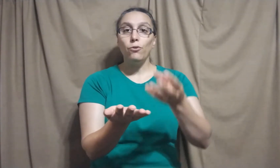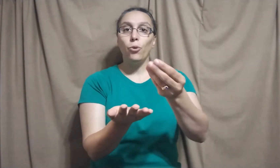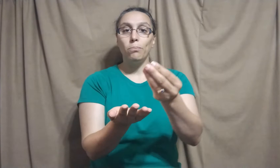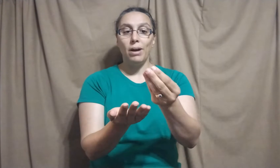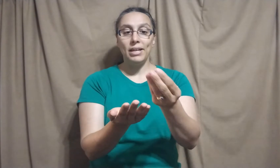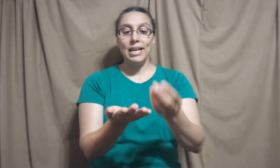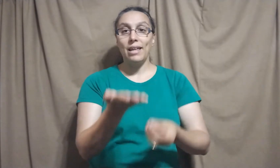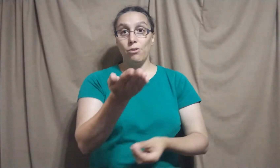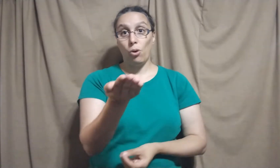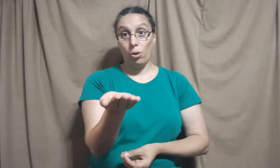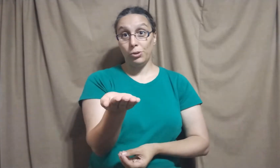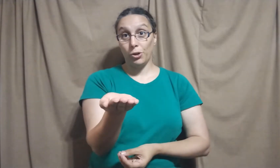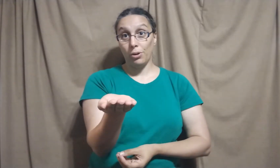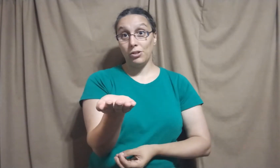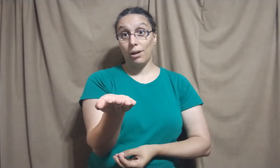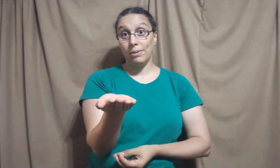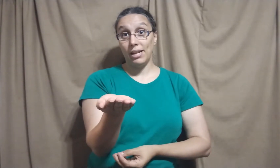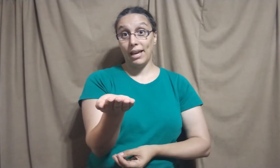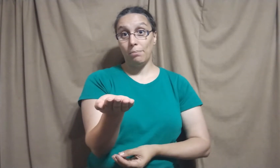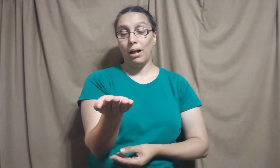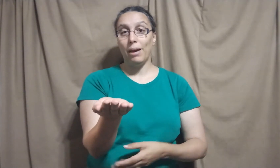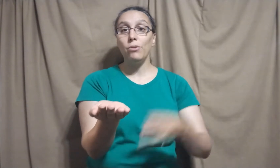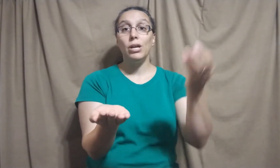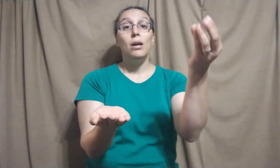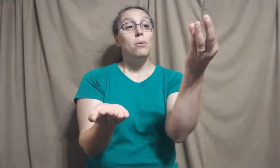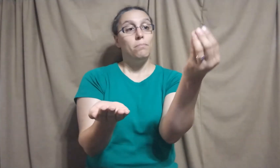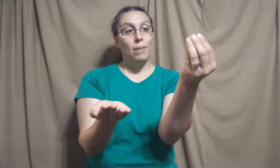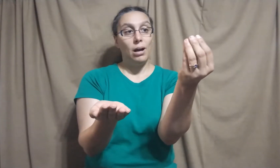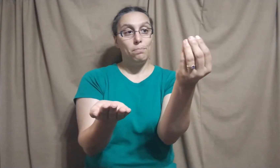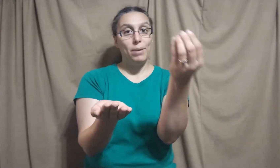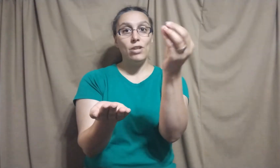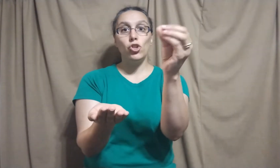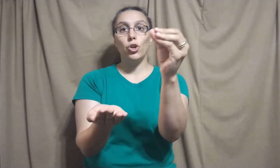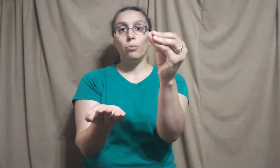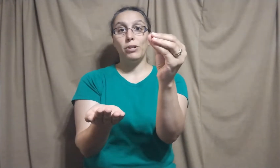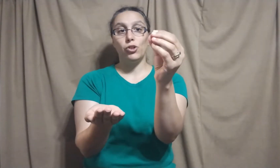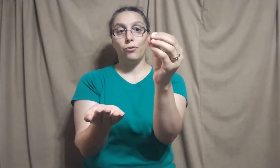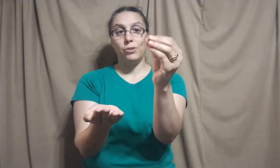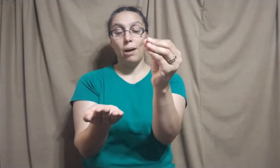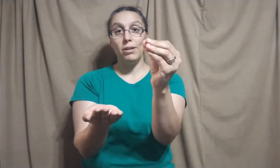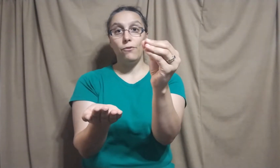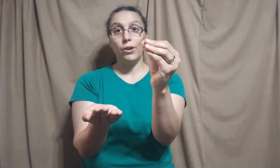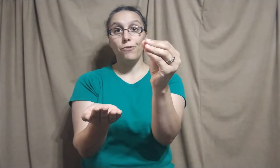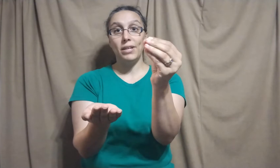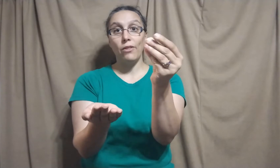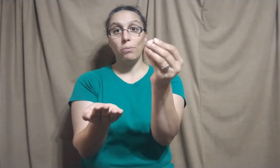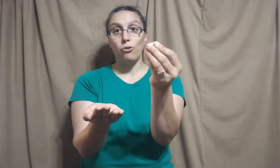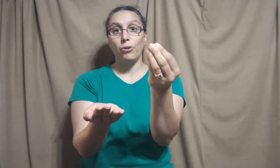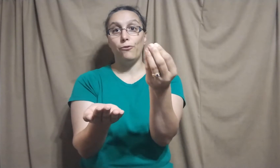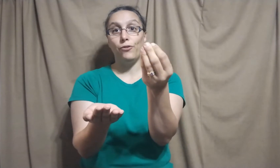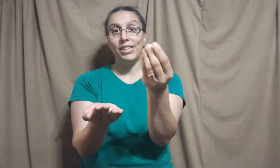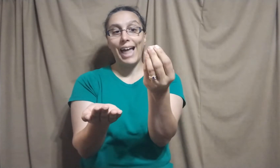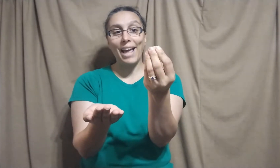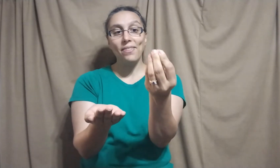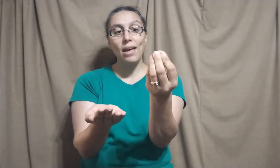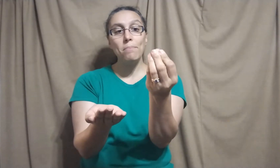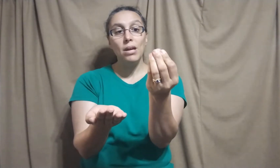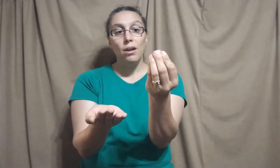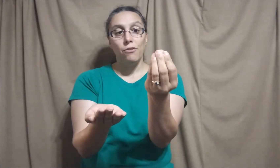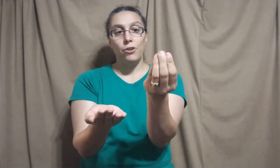for money is hold your non-dominant hand palm out, pinch your dominant fingers together, but sort of flatten them. So